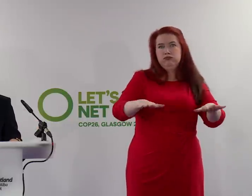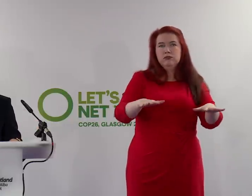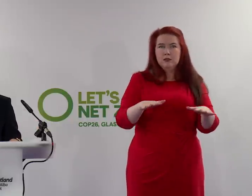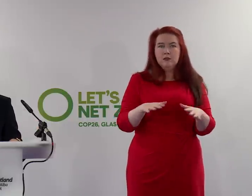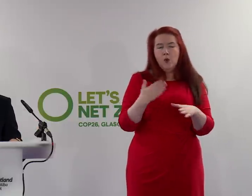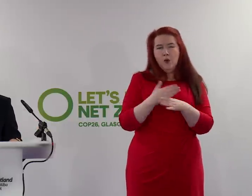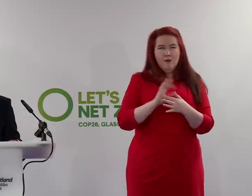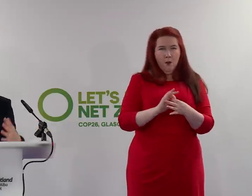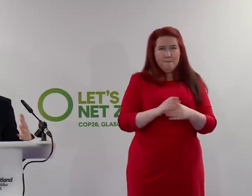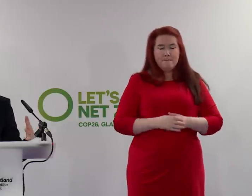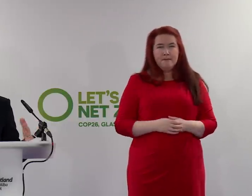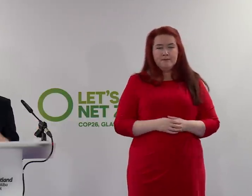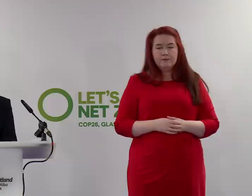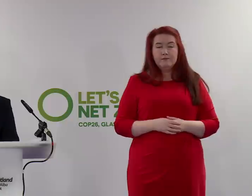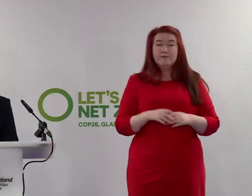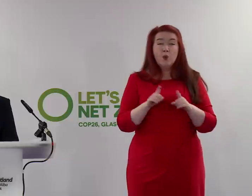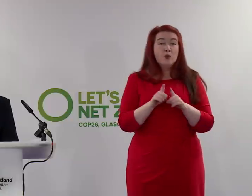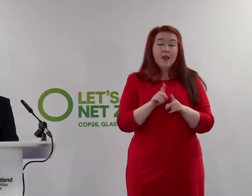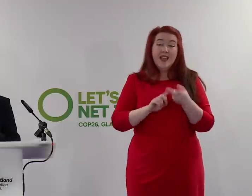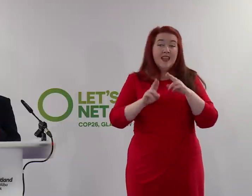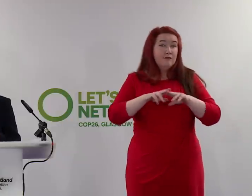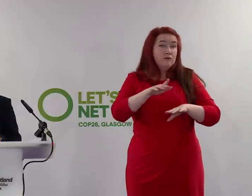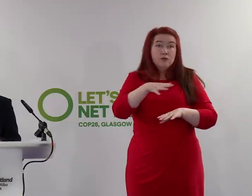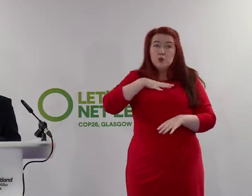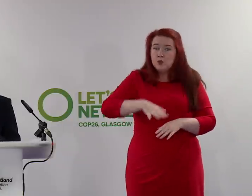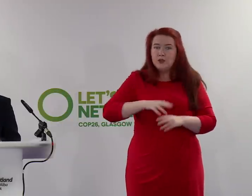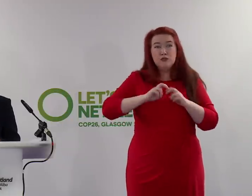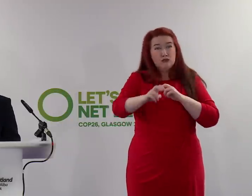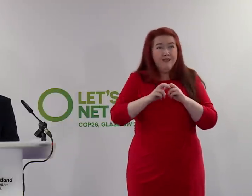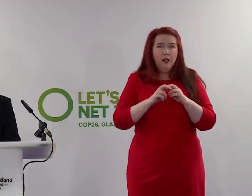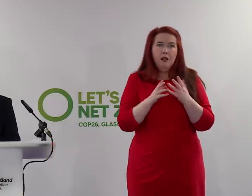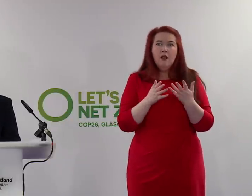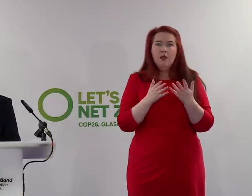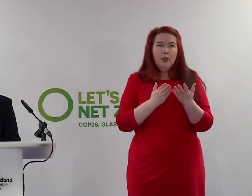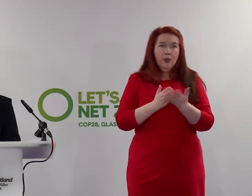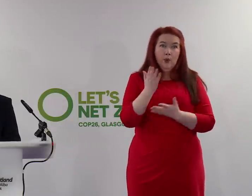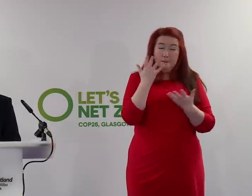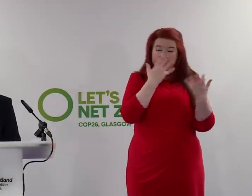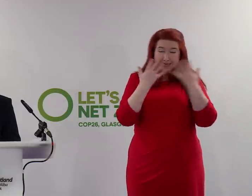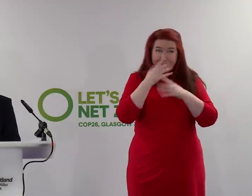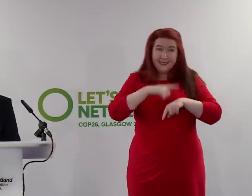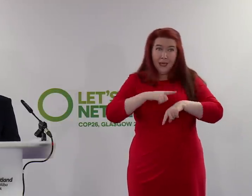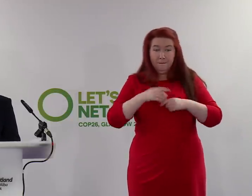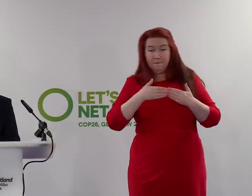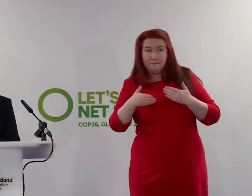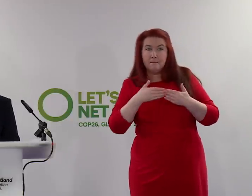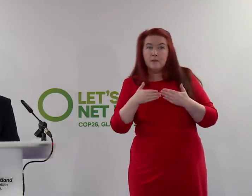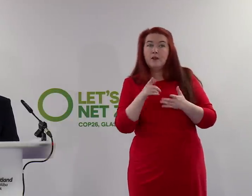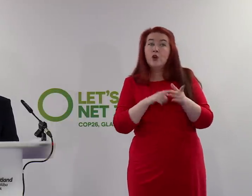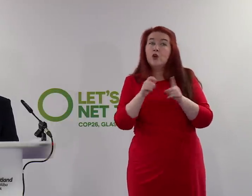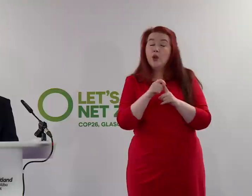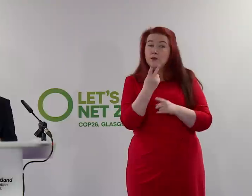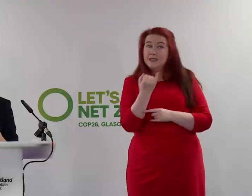By avoiding, where possible, unnecessary trips during the busier parts of the COP26